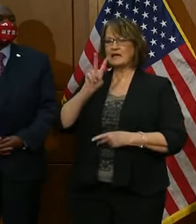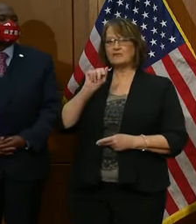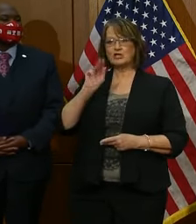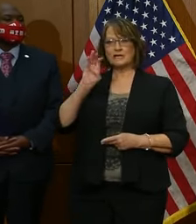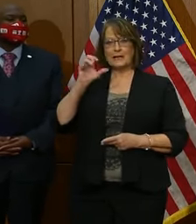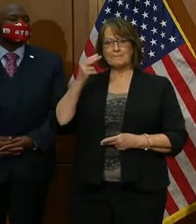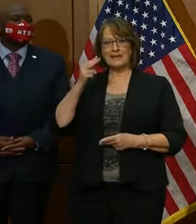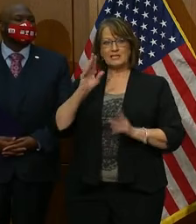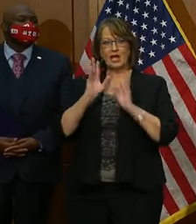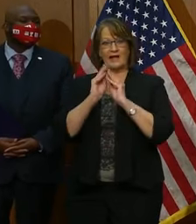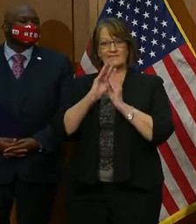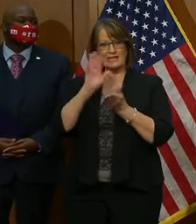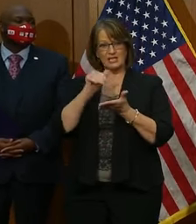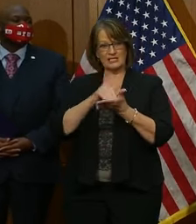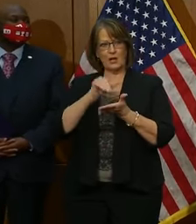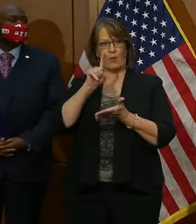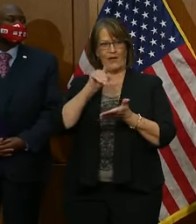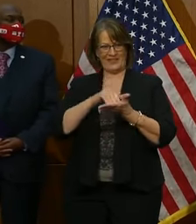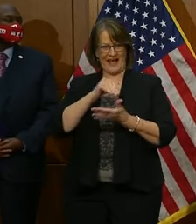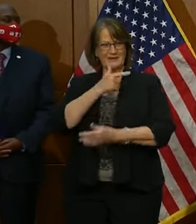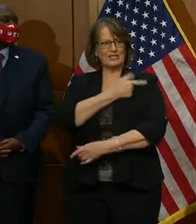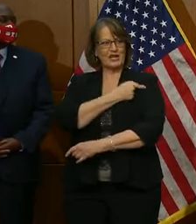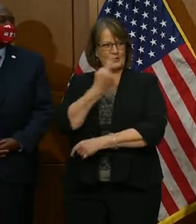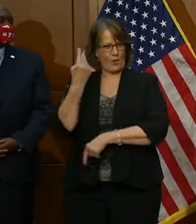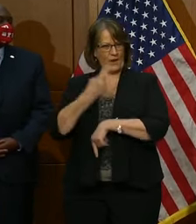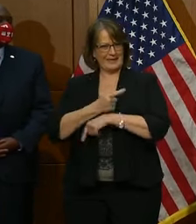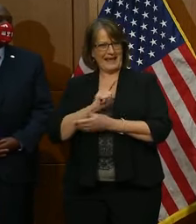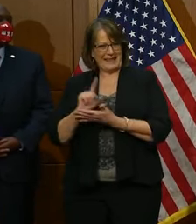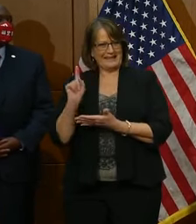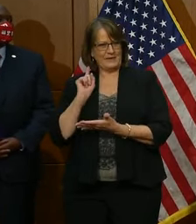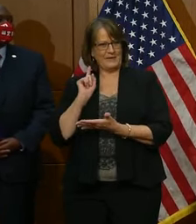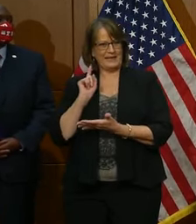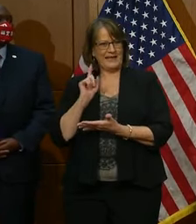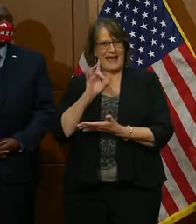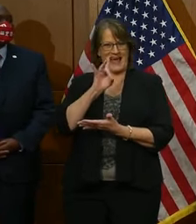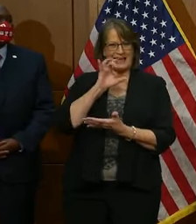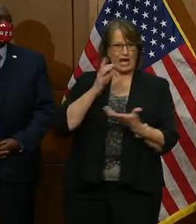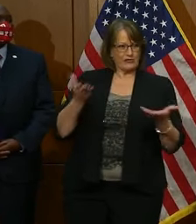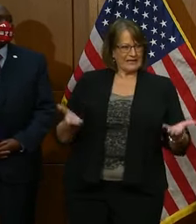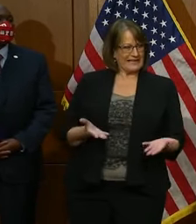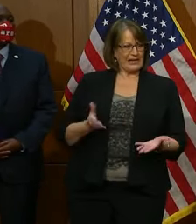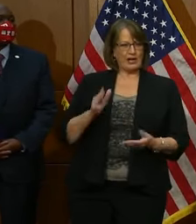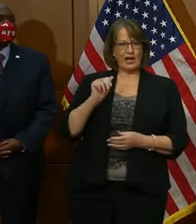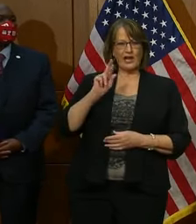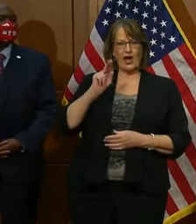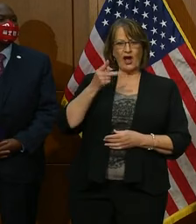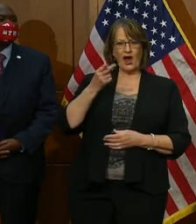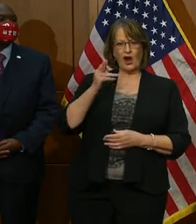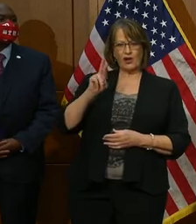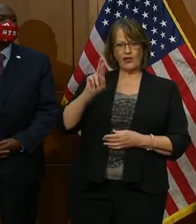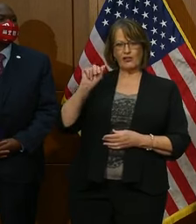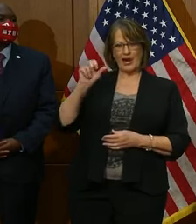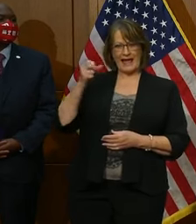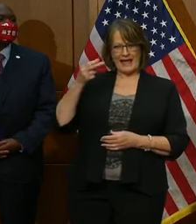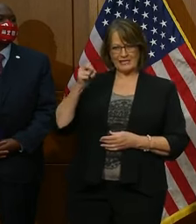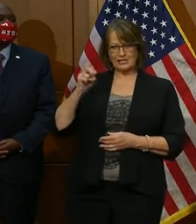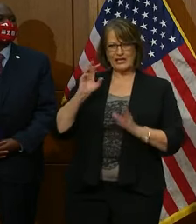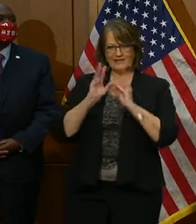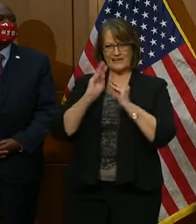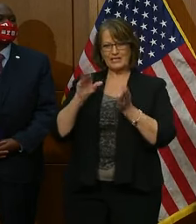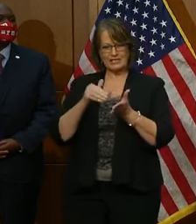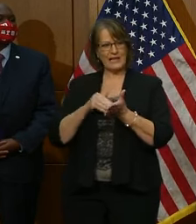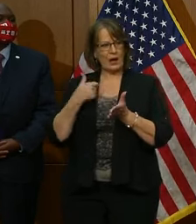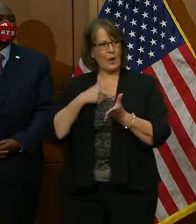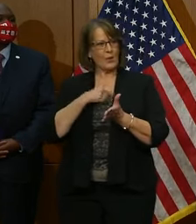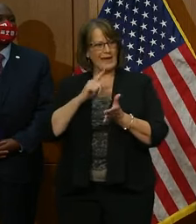Center did almost 1,000 doses a day in one day this past week. We did 800 here at Arthur Ashe. And so we are quickly getting to scale,